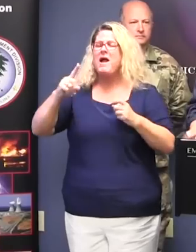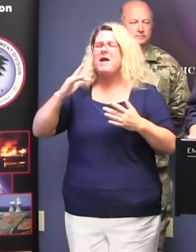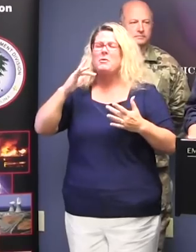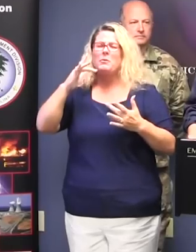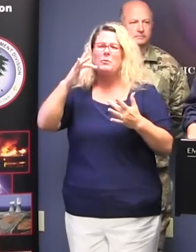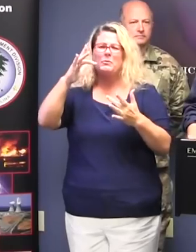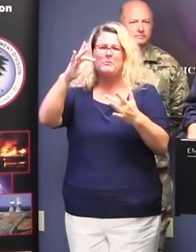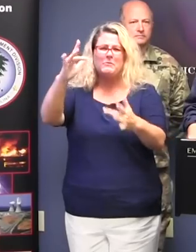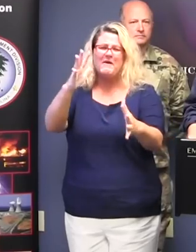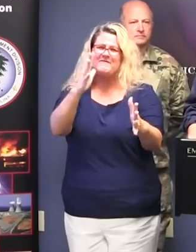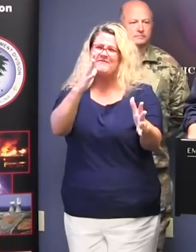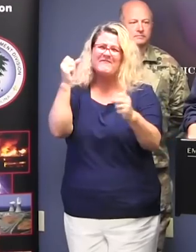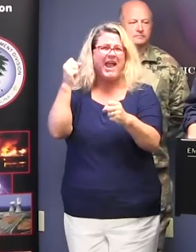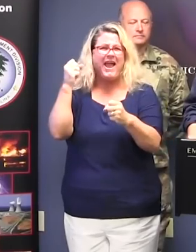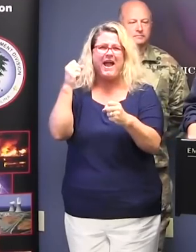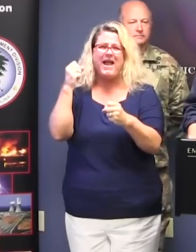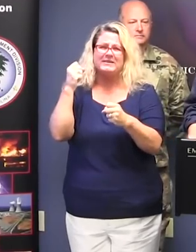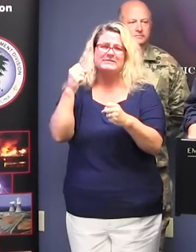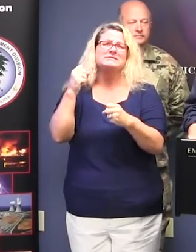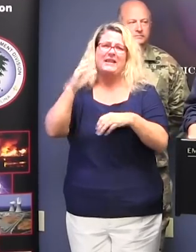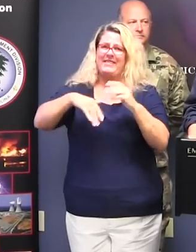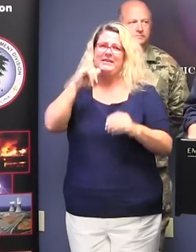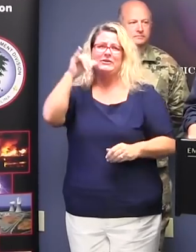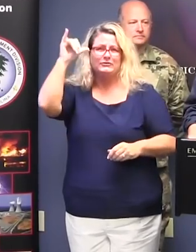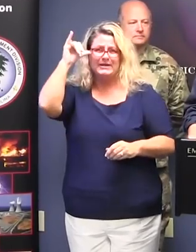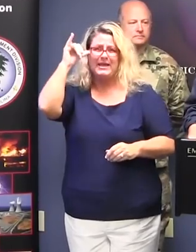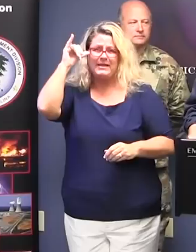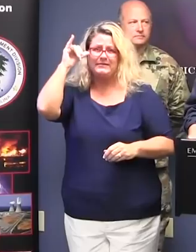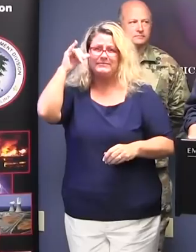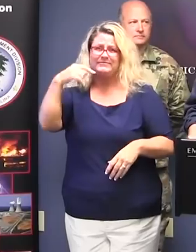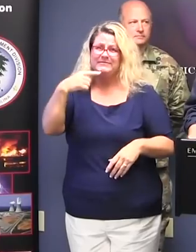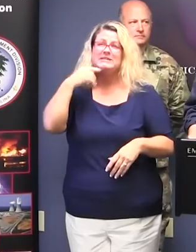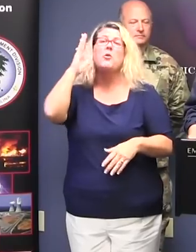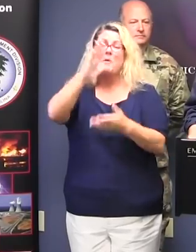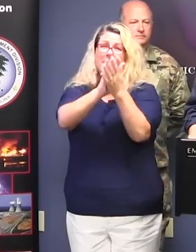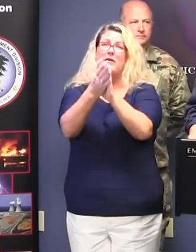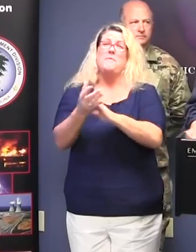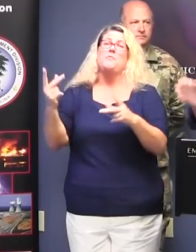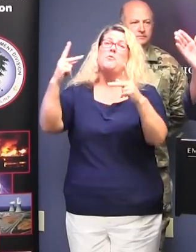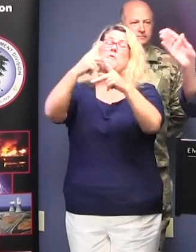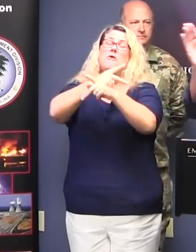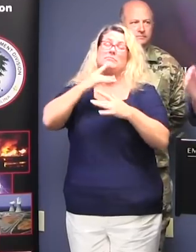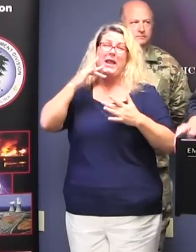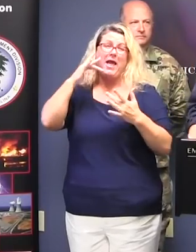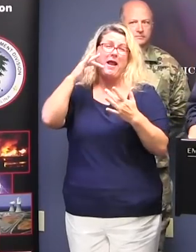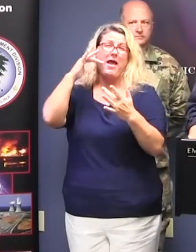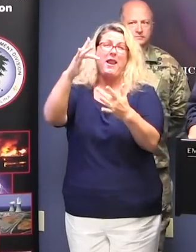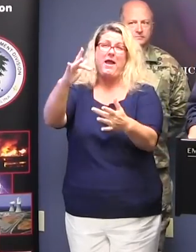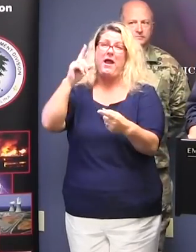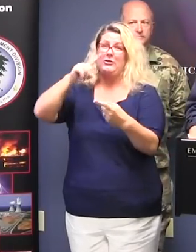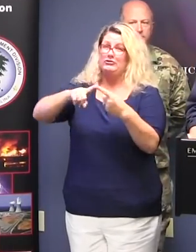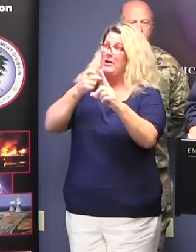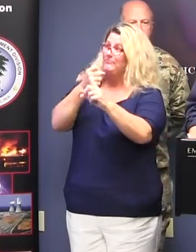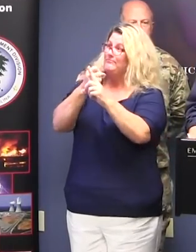much faster than it was yesterday. And all estimates are that it will be spinning even faster by the time it gets to the east